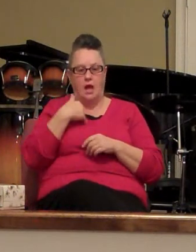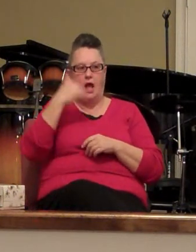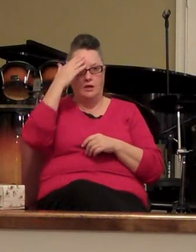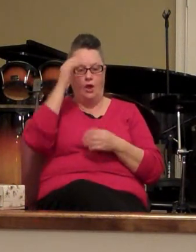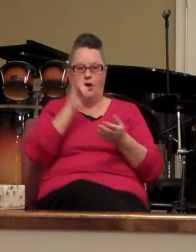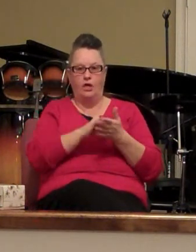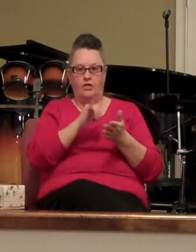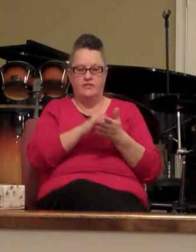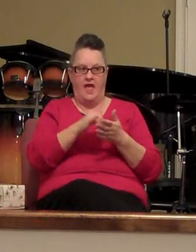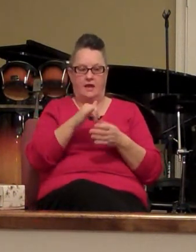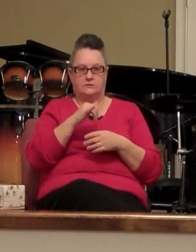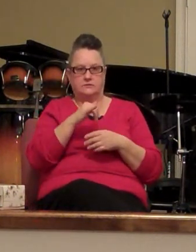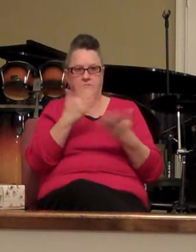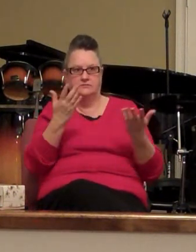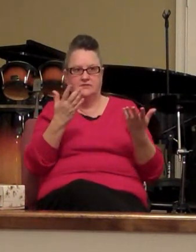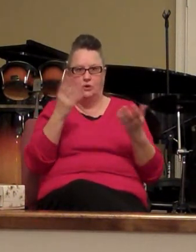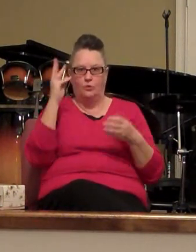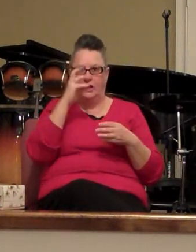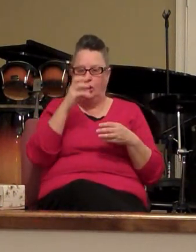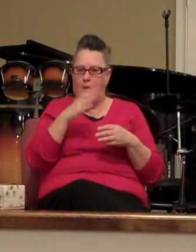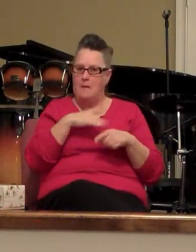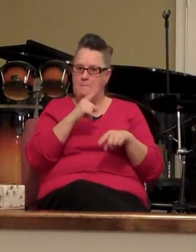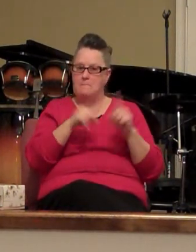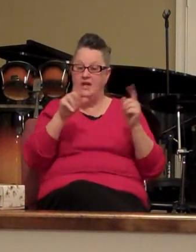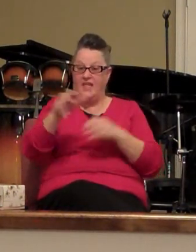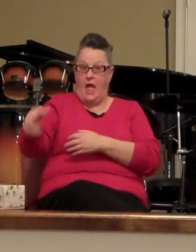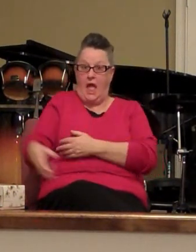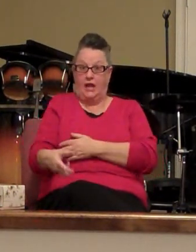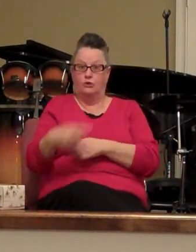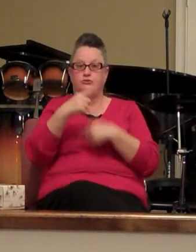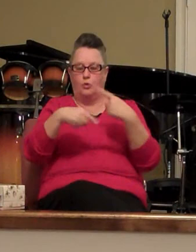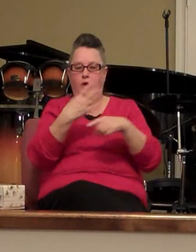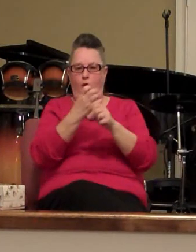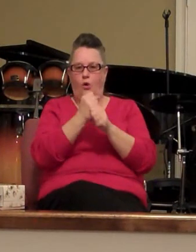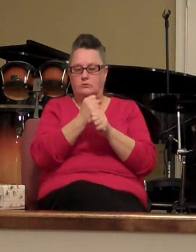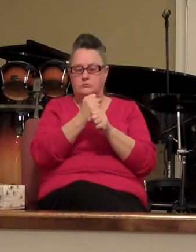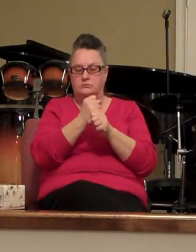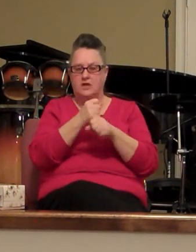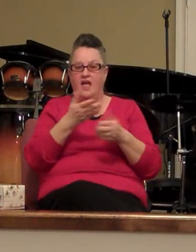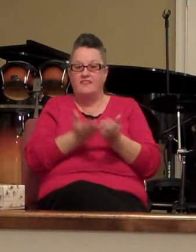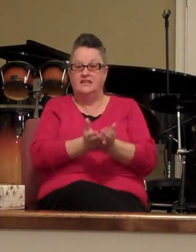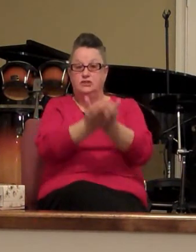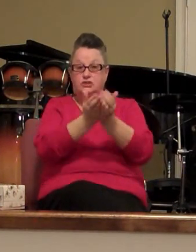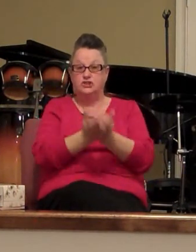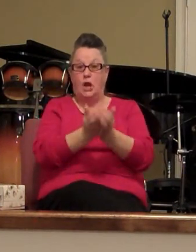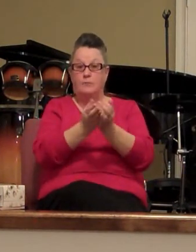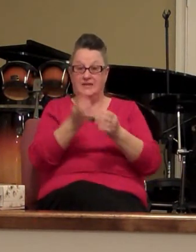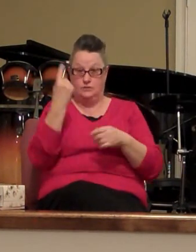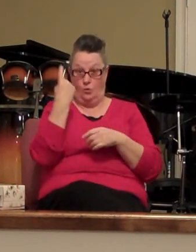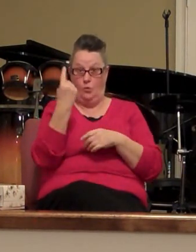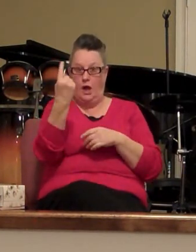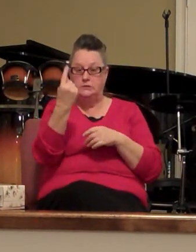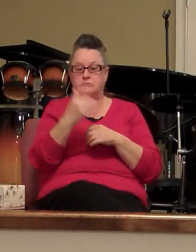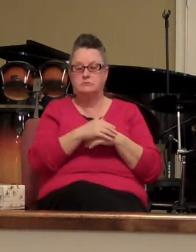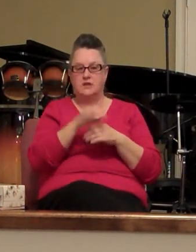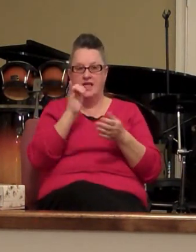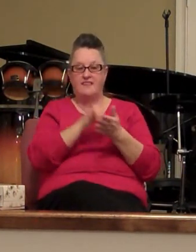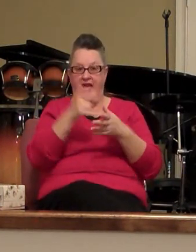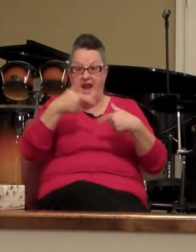now because the anchor is on hold the ship is the one that lets the anchor